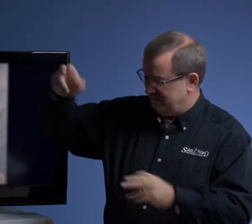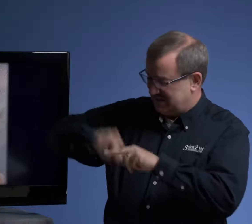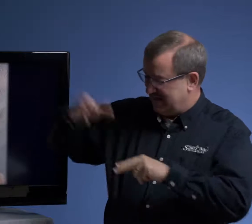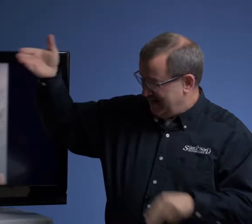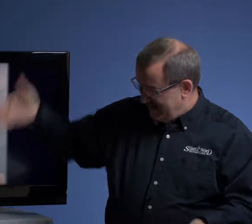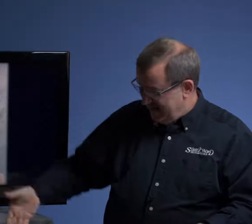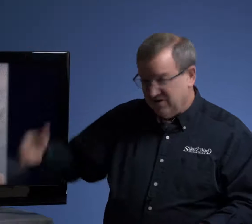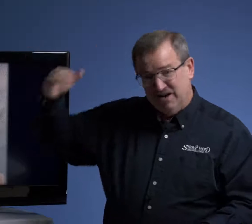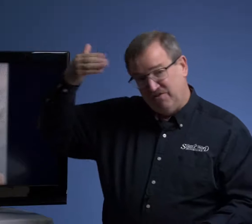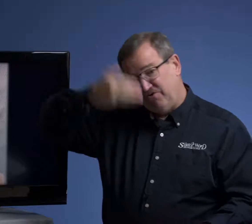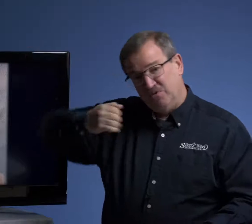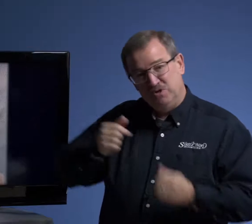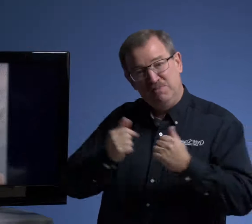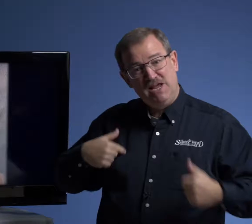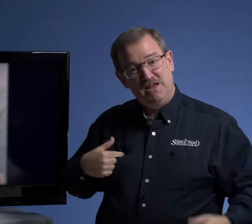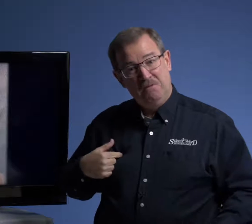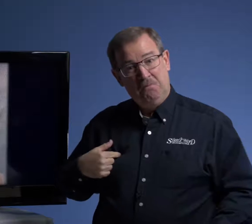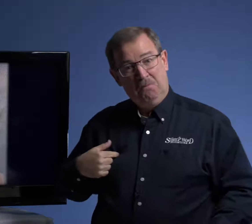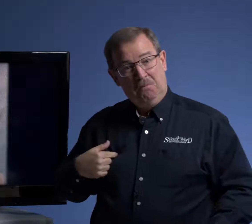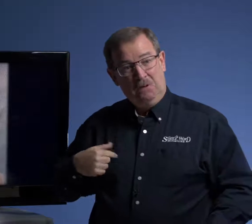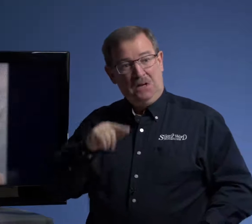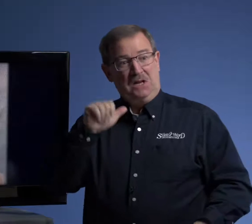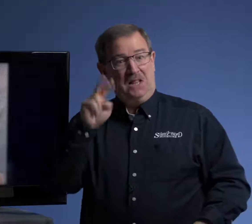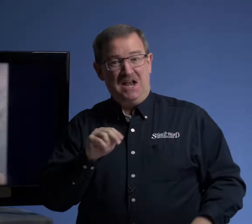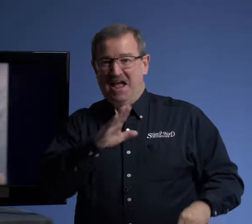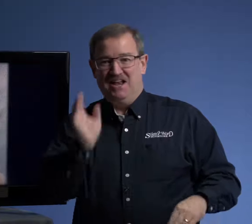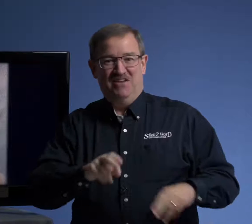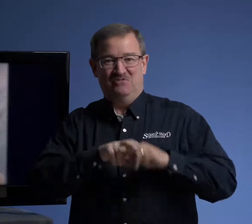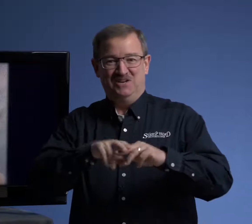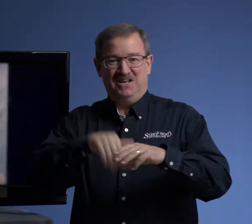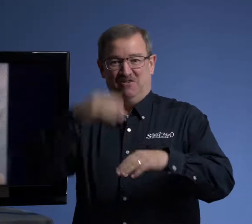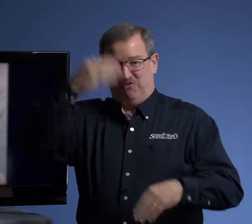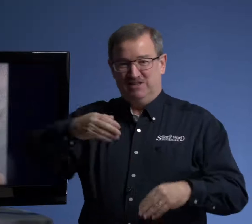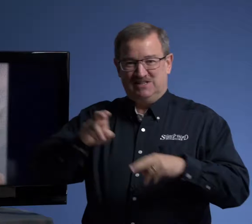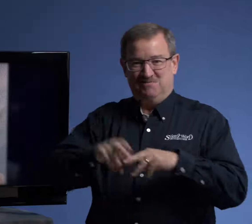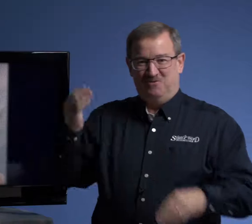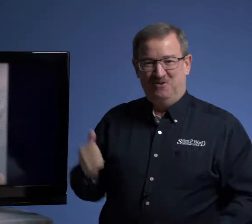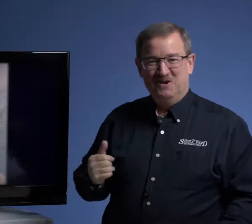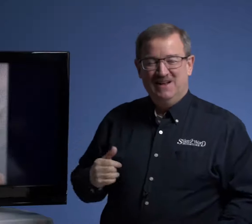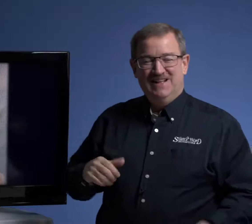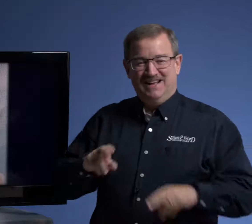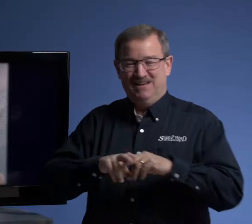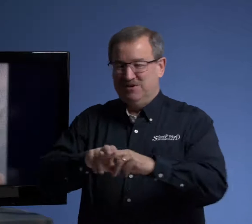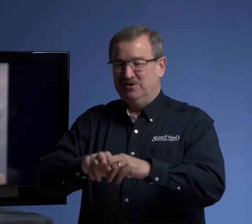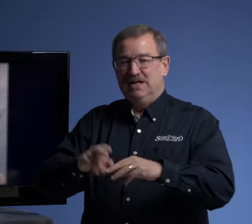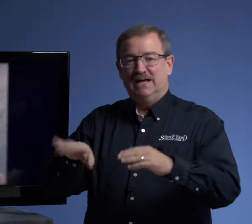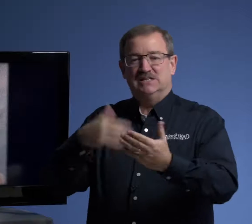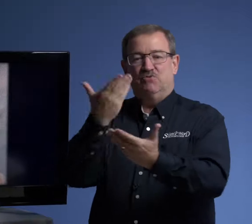sit here in the front with me. Glenn had never ridden in the front seat before. And he rode as they